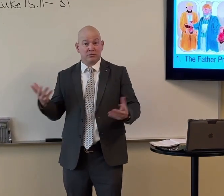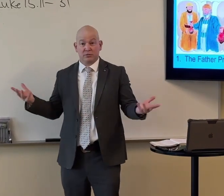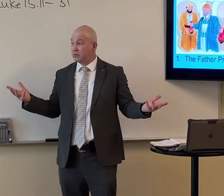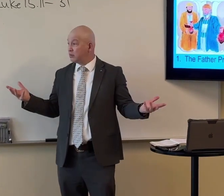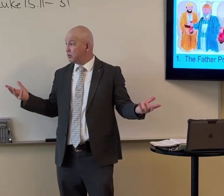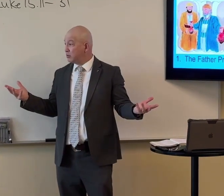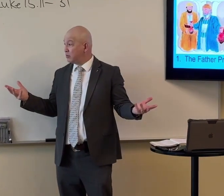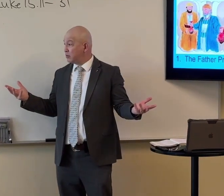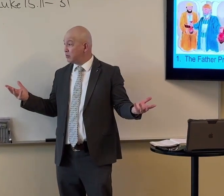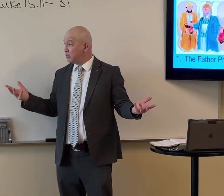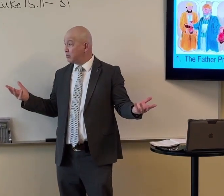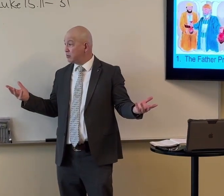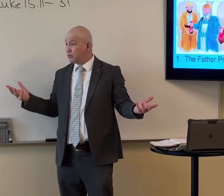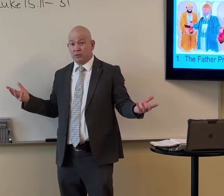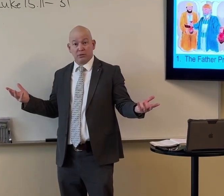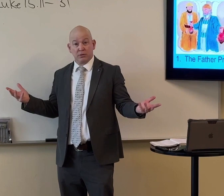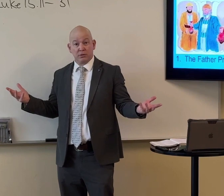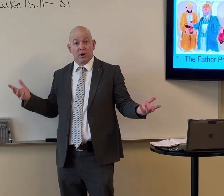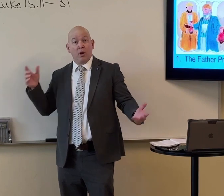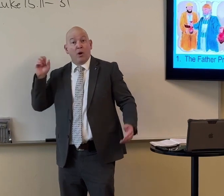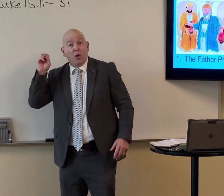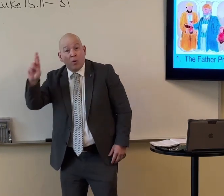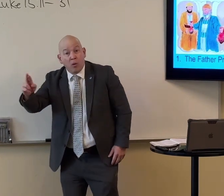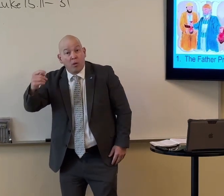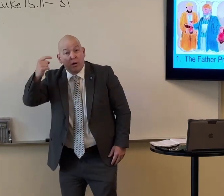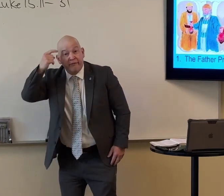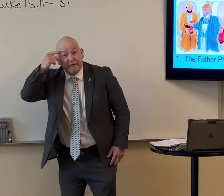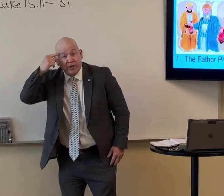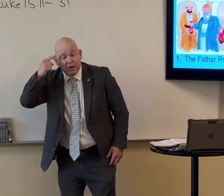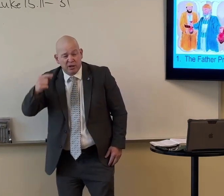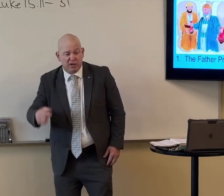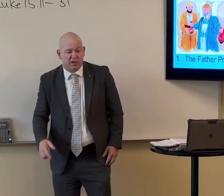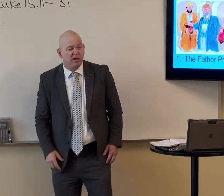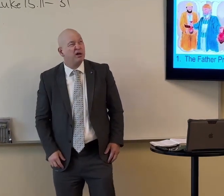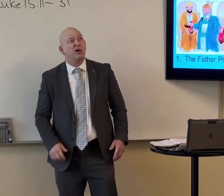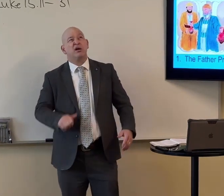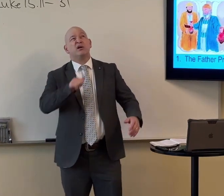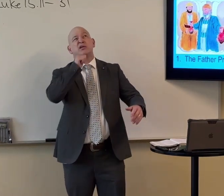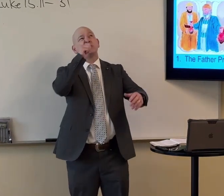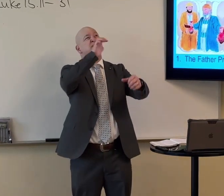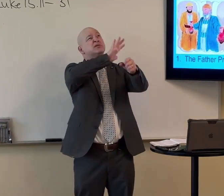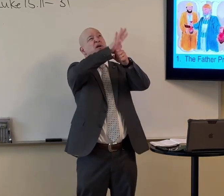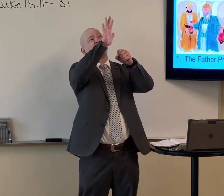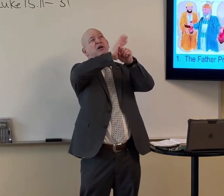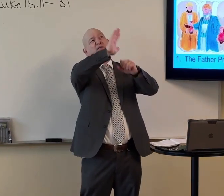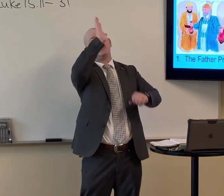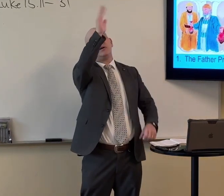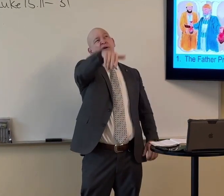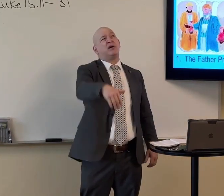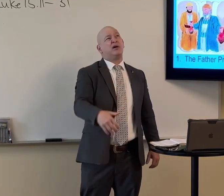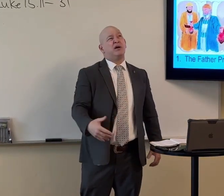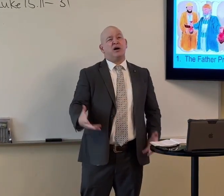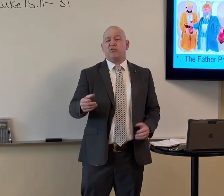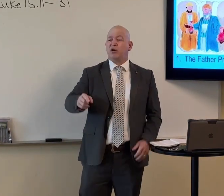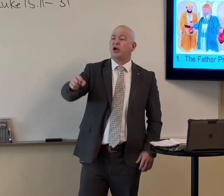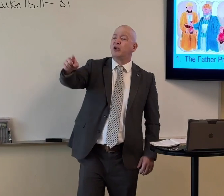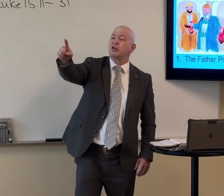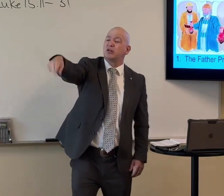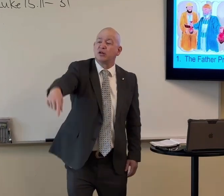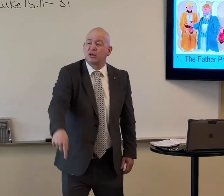Are you satisfied with your relationship with Christ? Or are you feeling distant? Or you feel like, you know what? That's